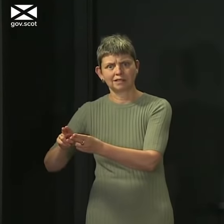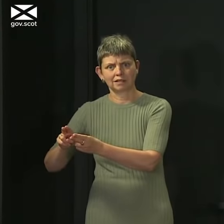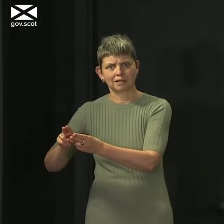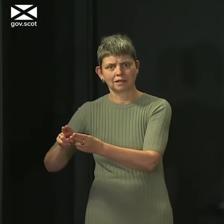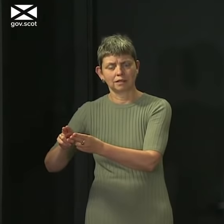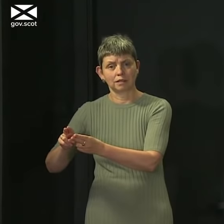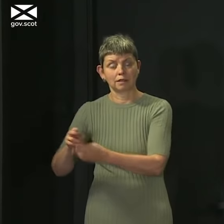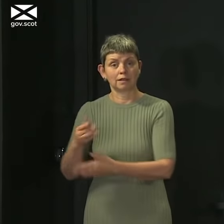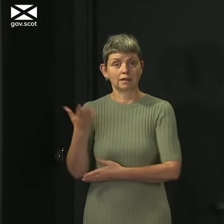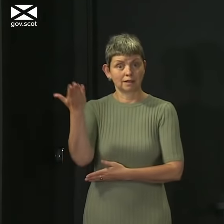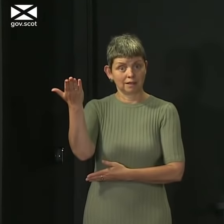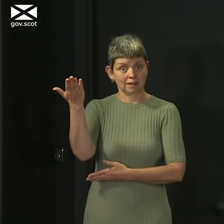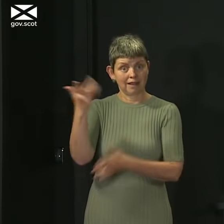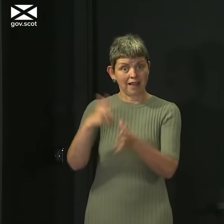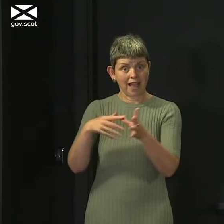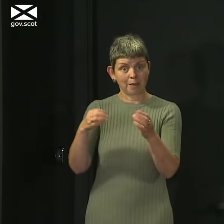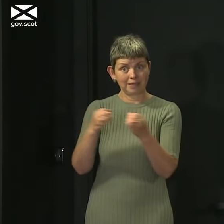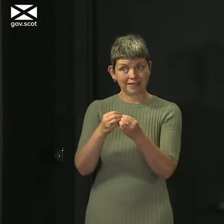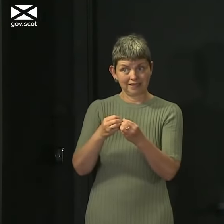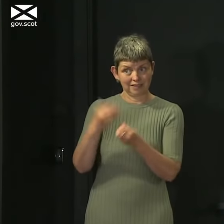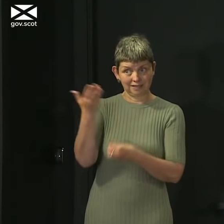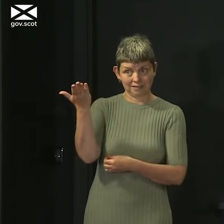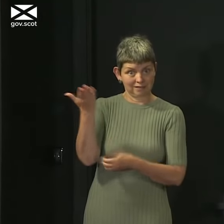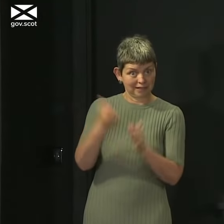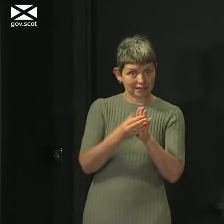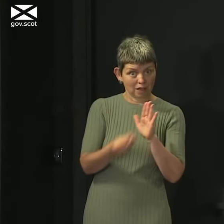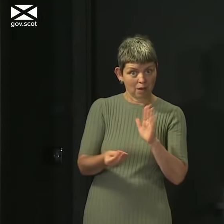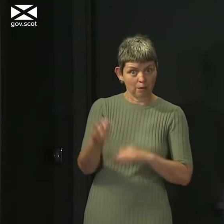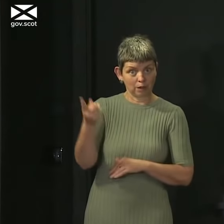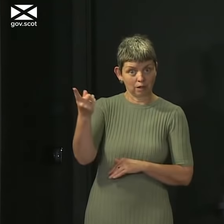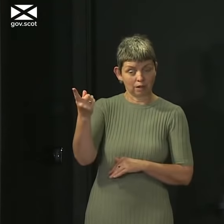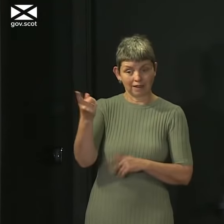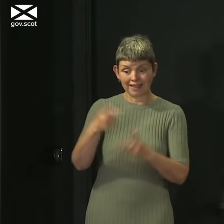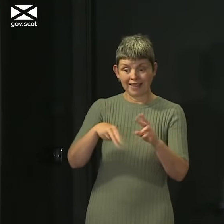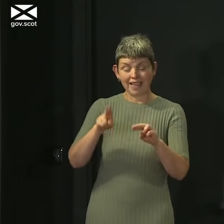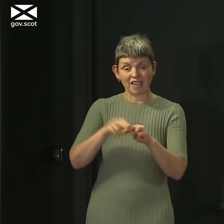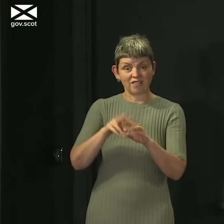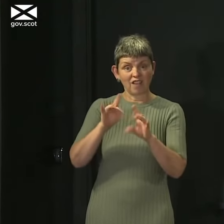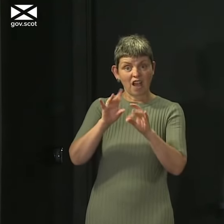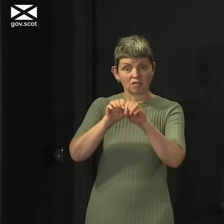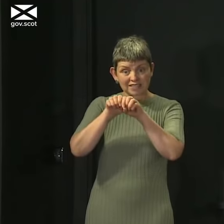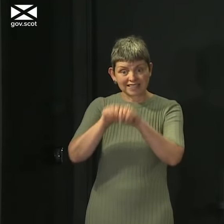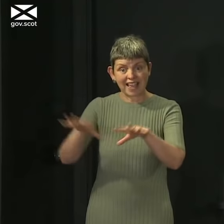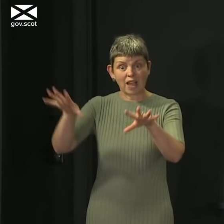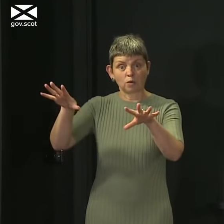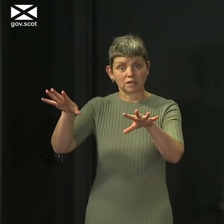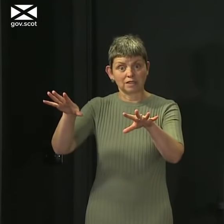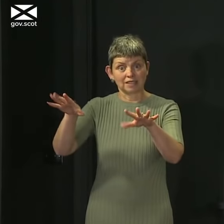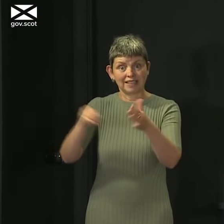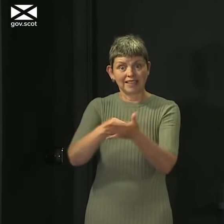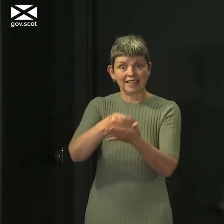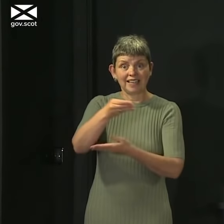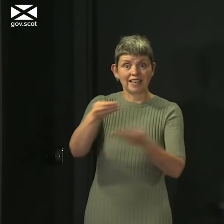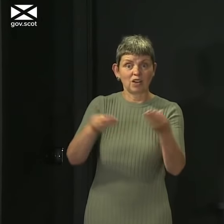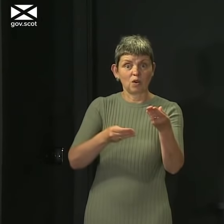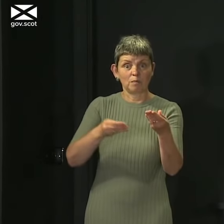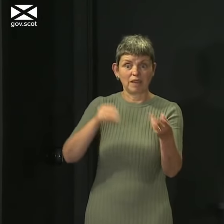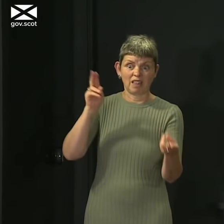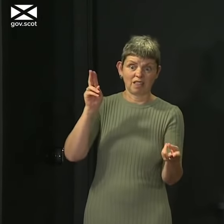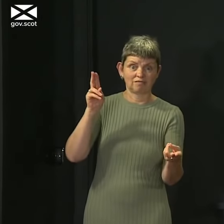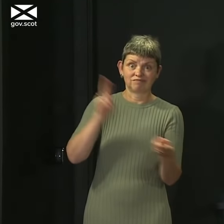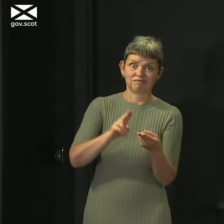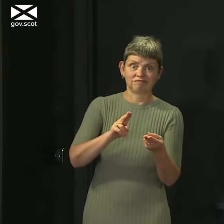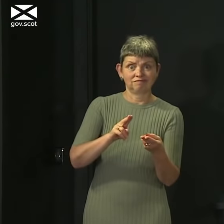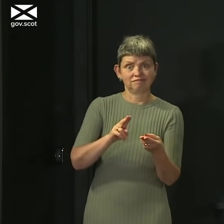when the virus runs out of control again, it's very difficult to keep that economic recovery moving forward. So we will continue to do